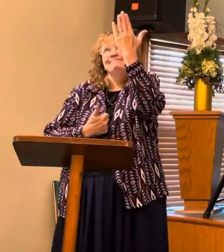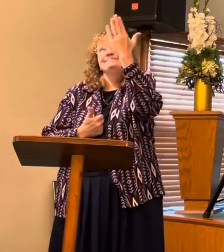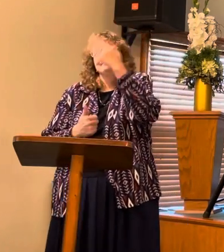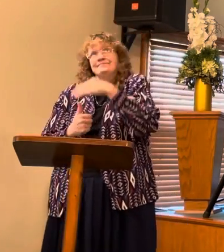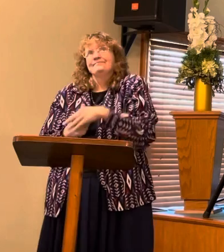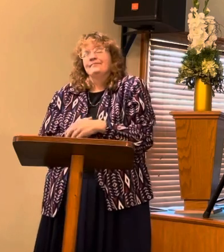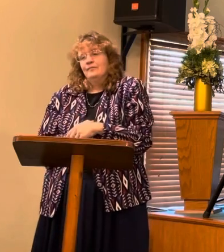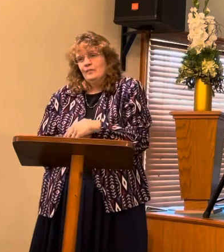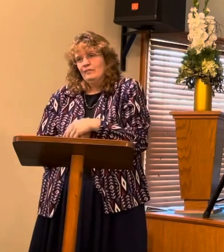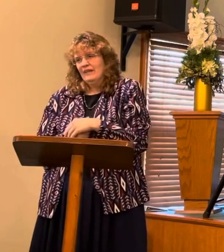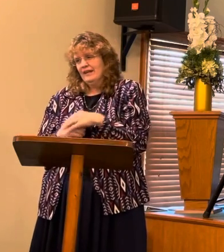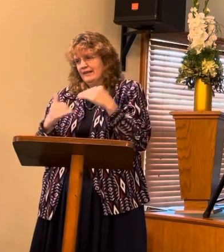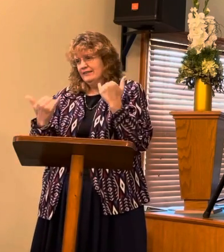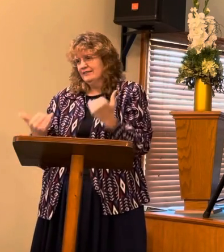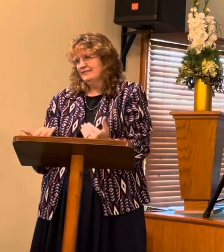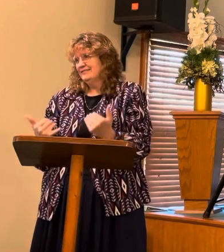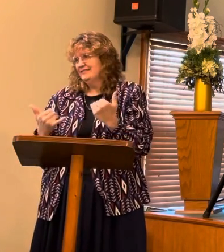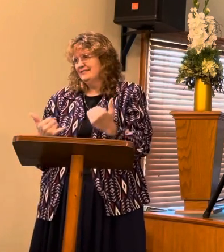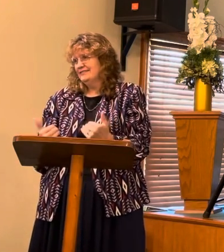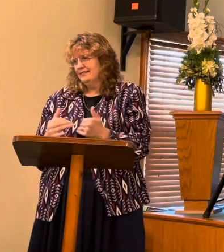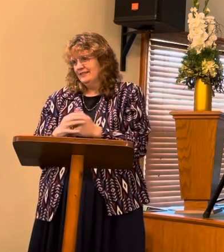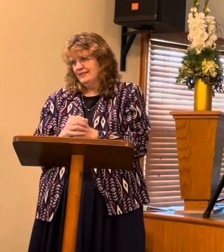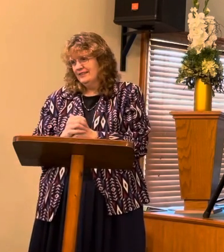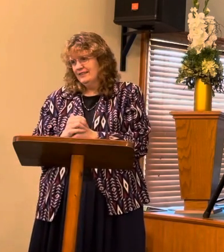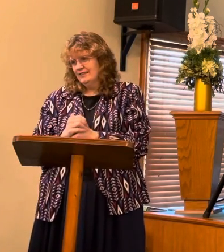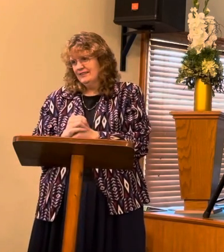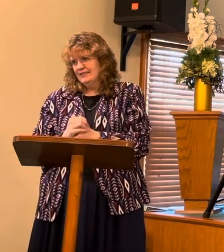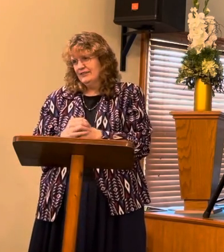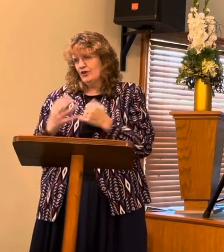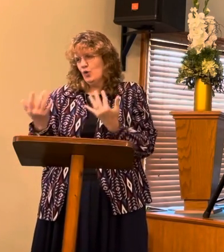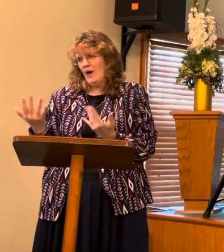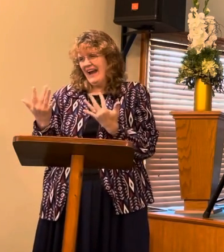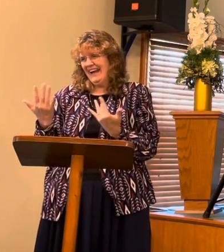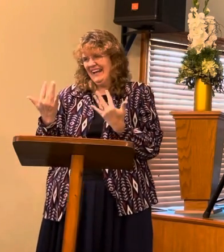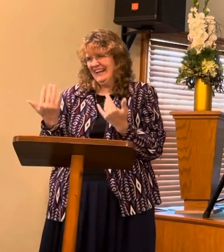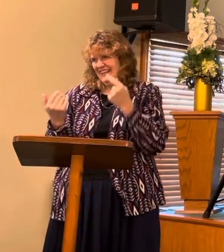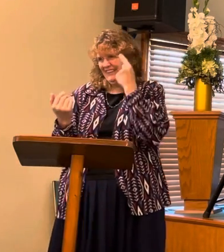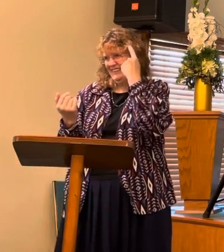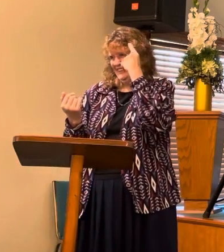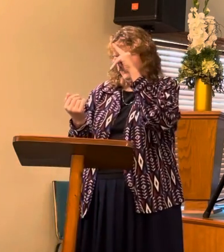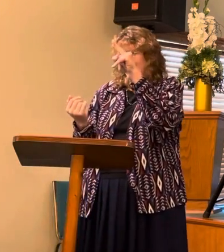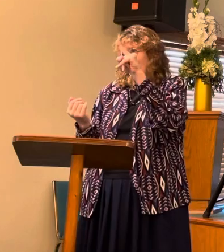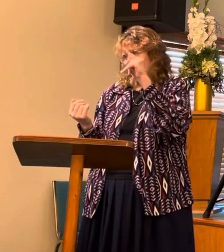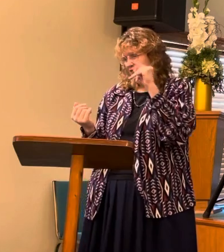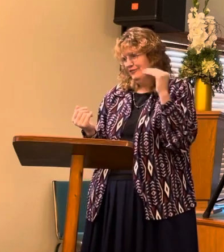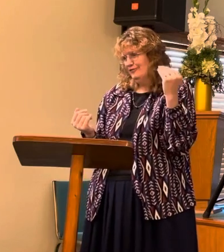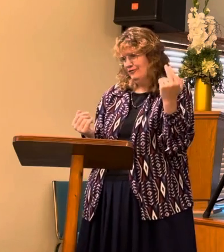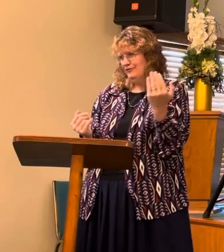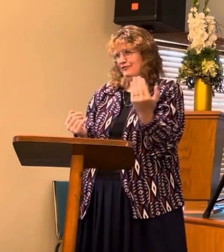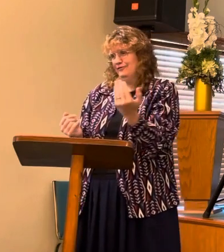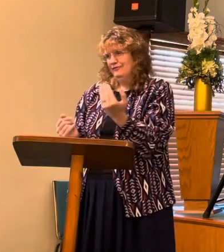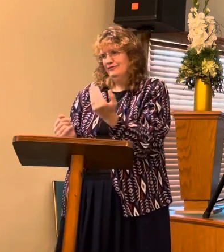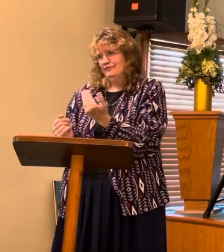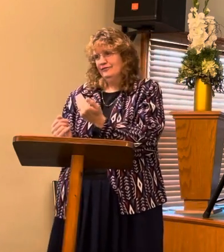Now they're waiting for our company,